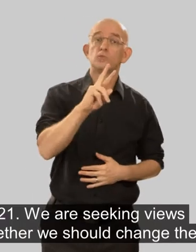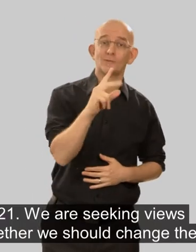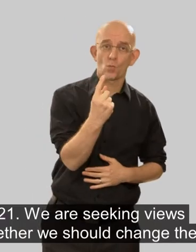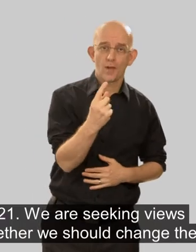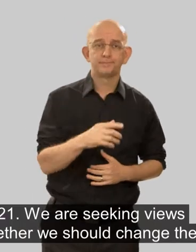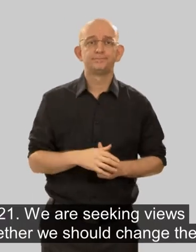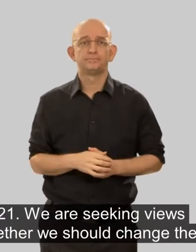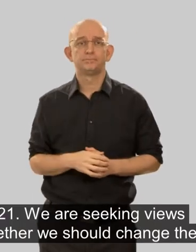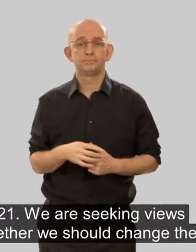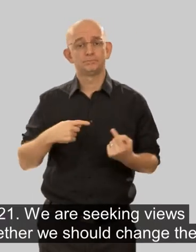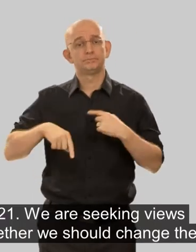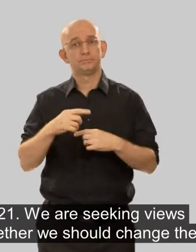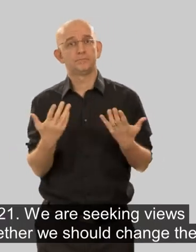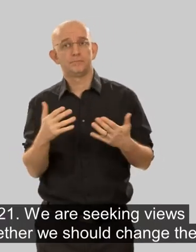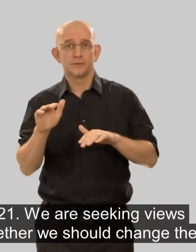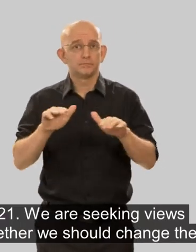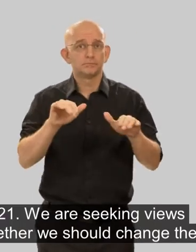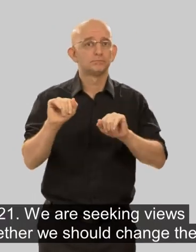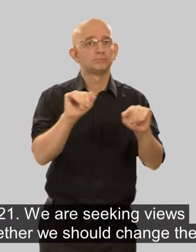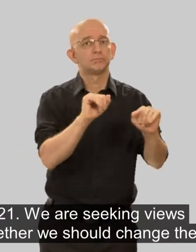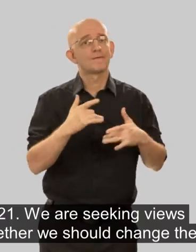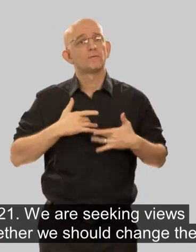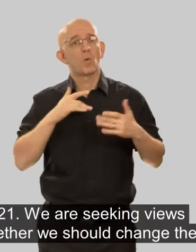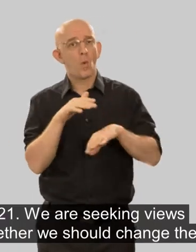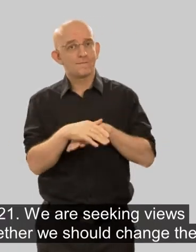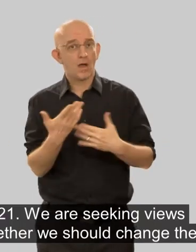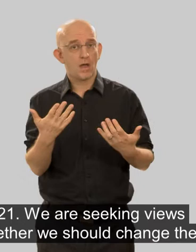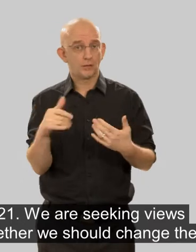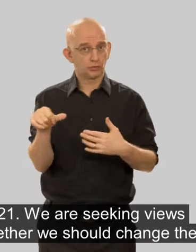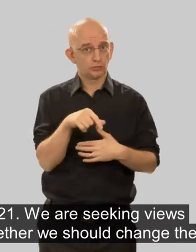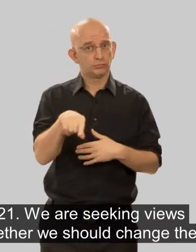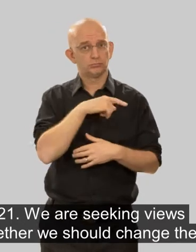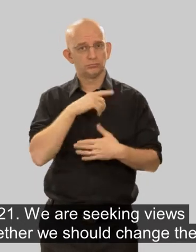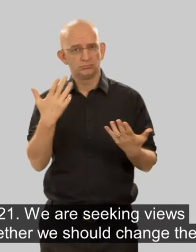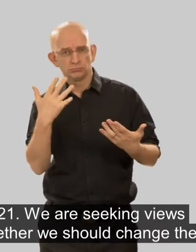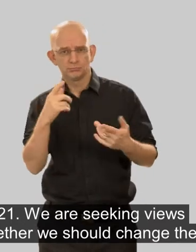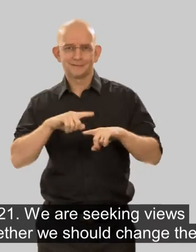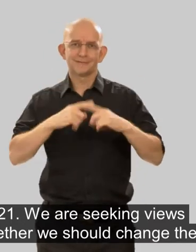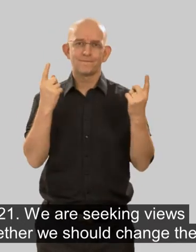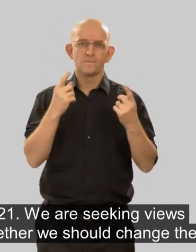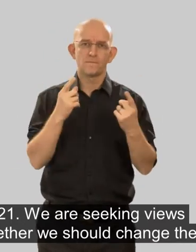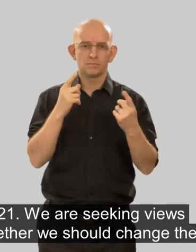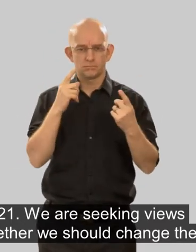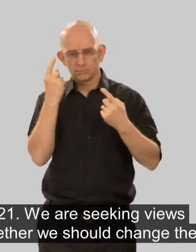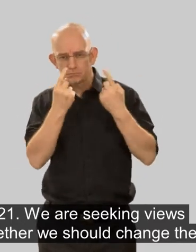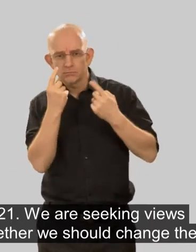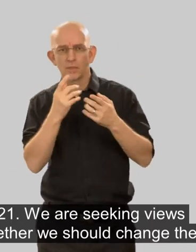Number 21 We are seeking views on whether we should change the way